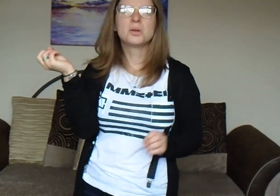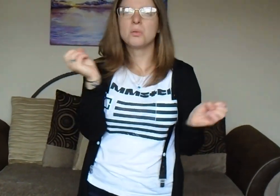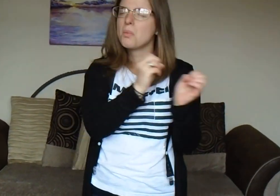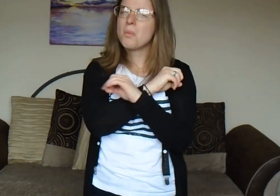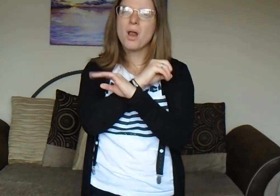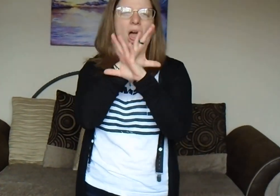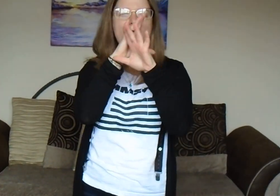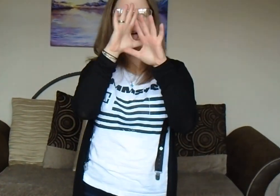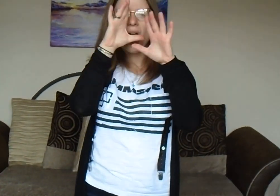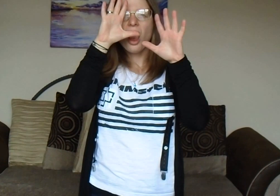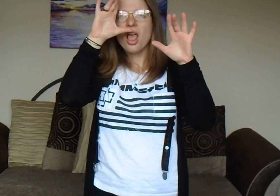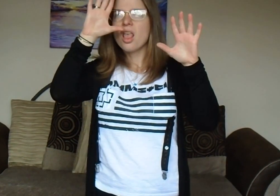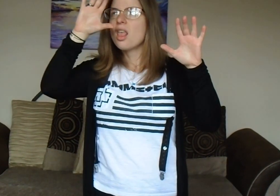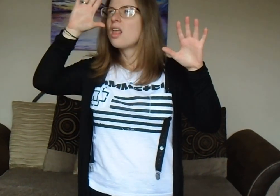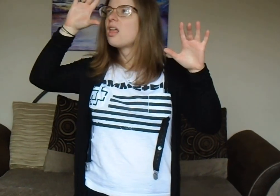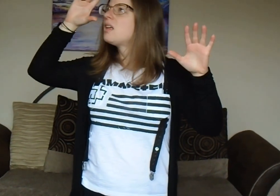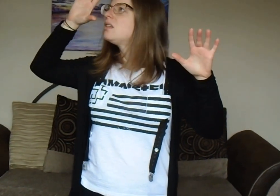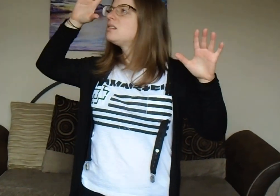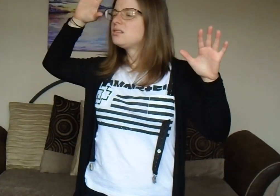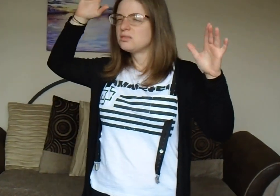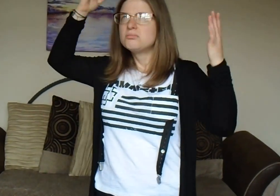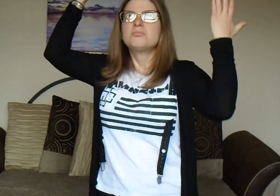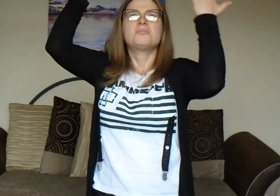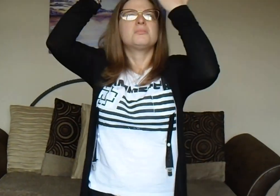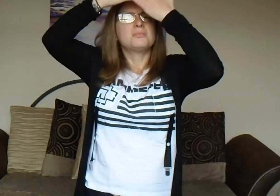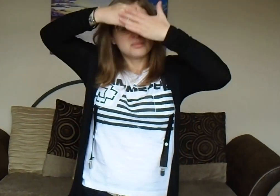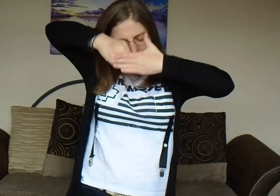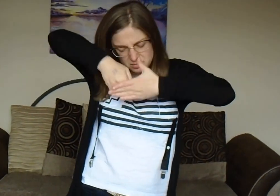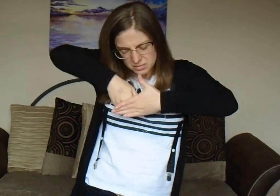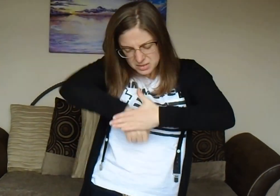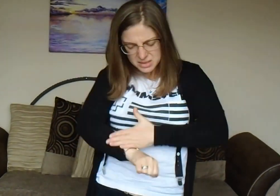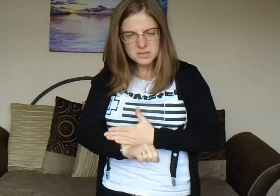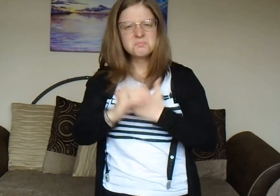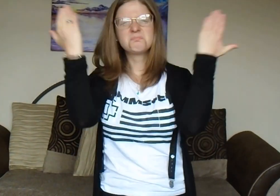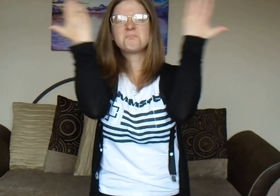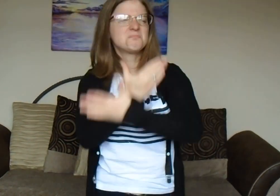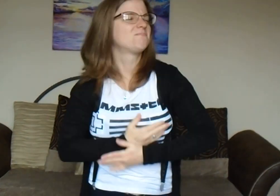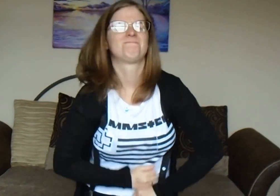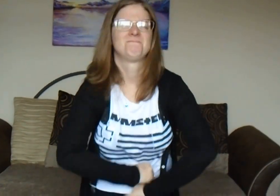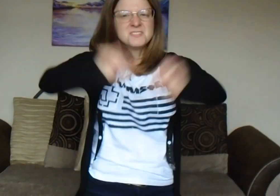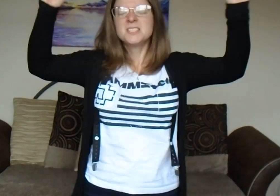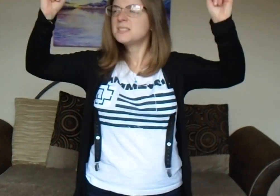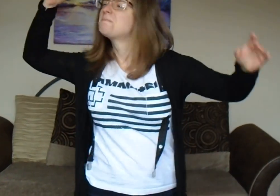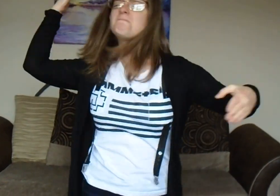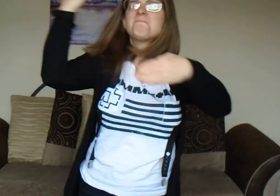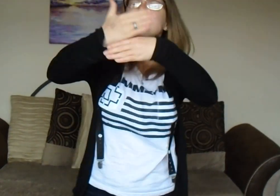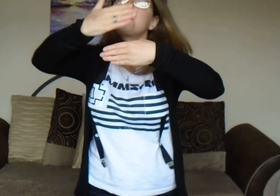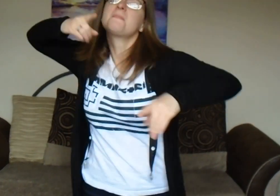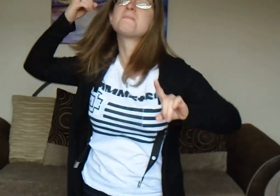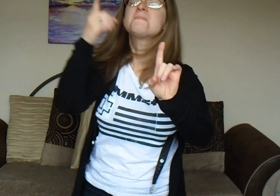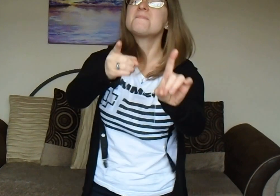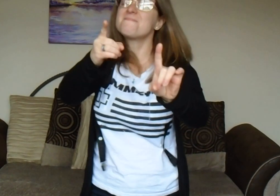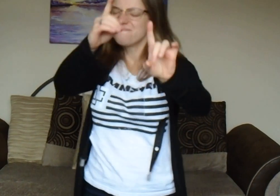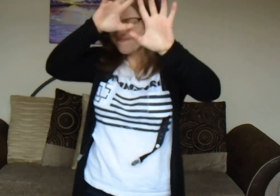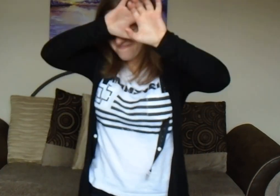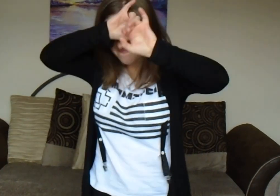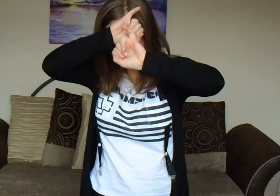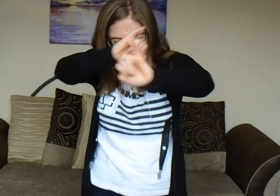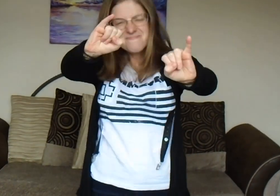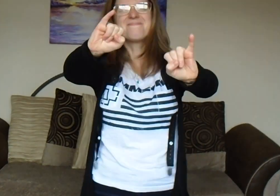At the end of the tunnel Between your eyes I